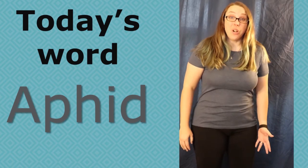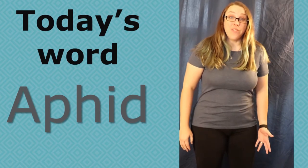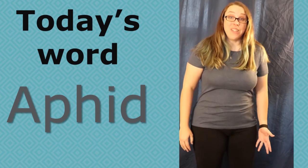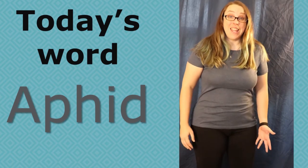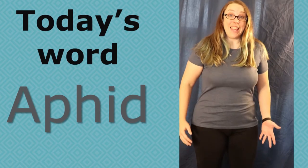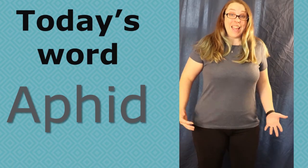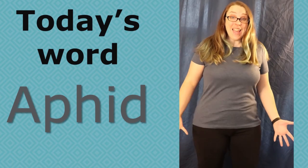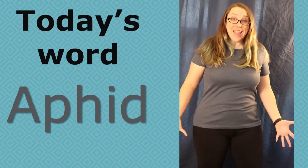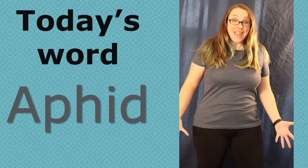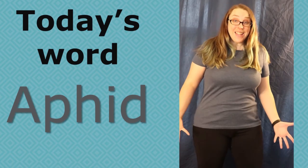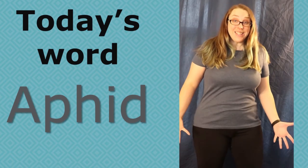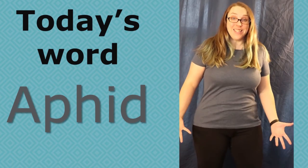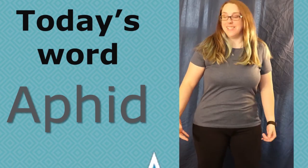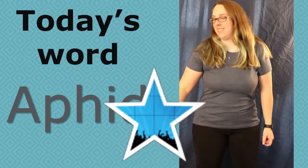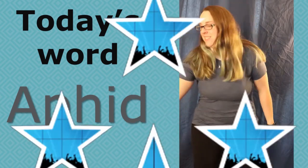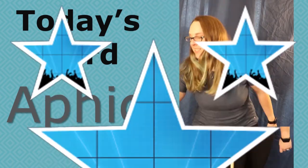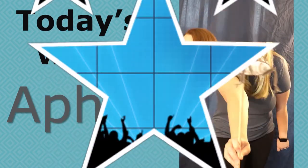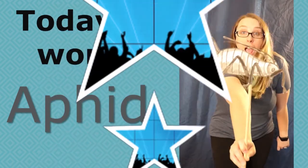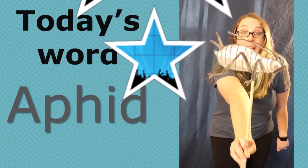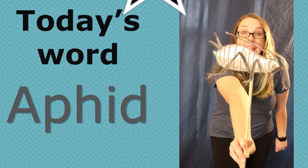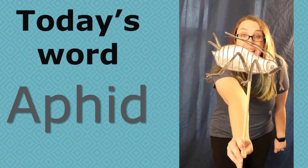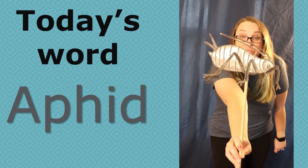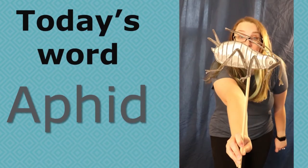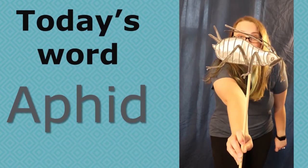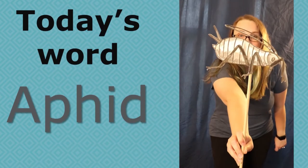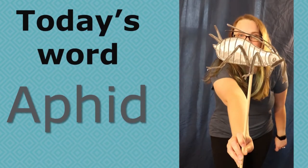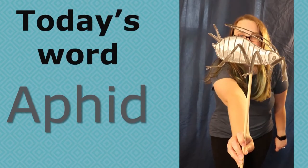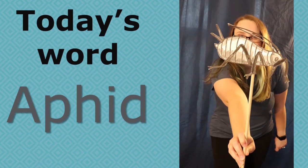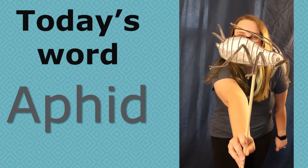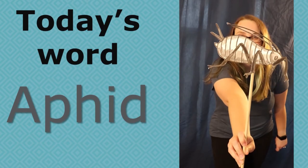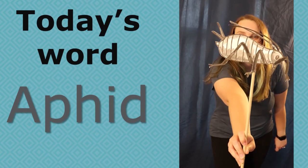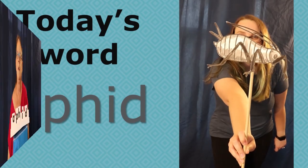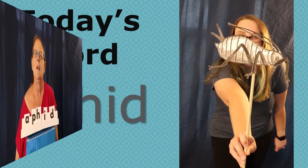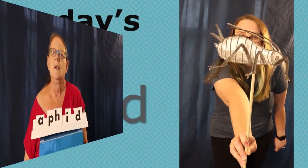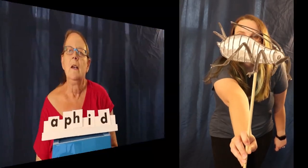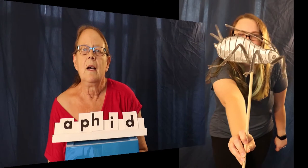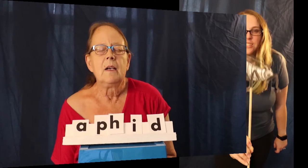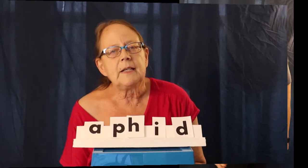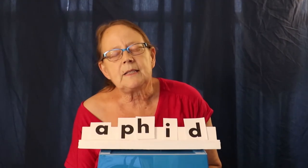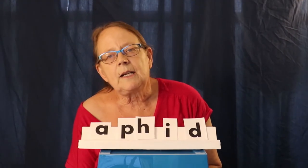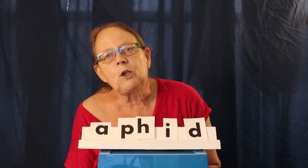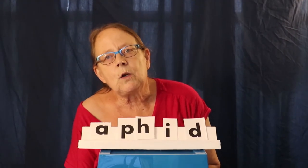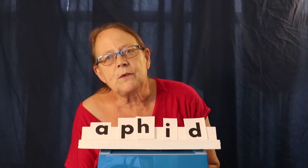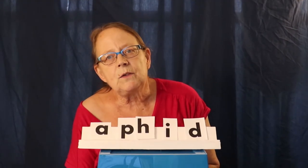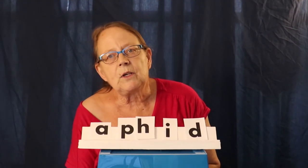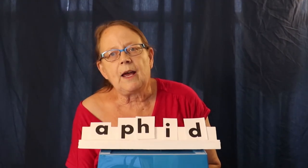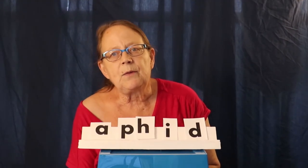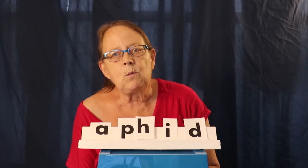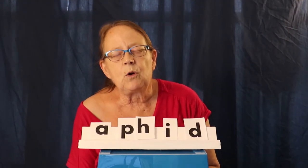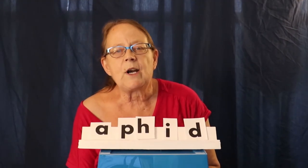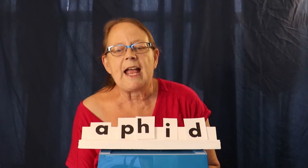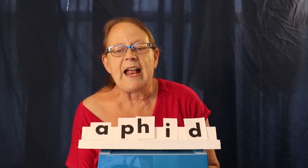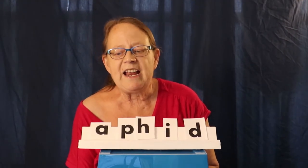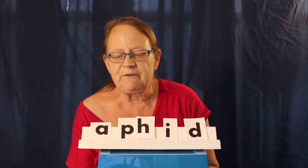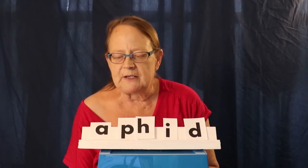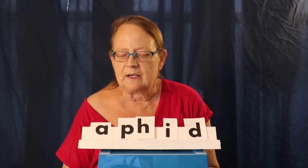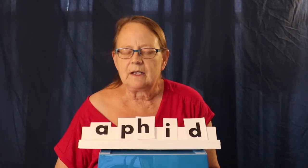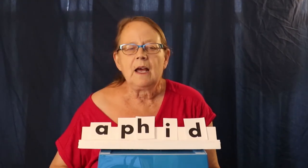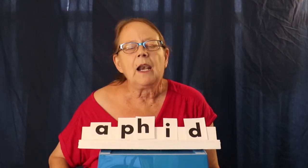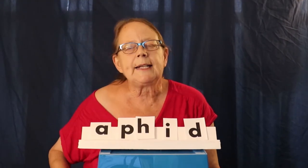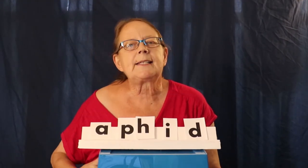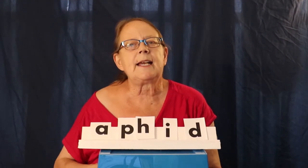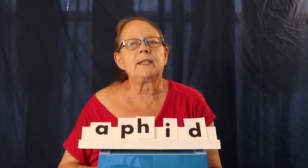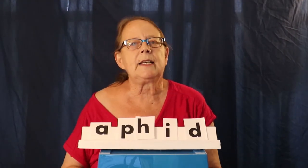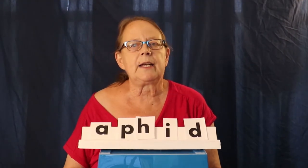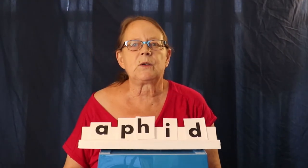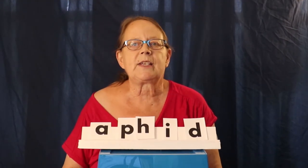Today's word of the day is aphid. Let's take a closer look at the word aphid.